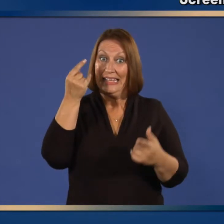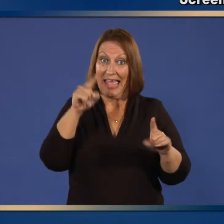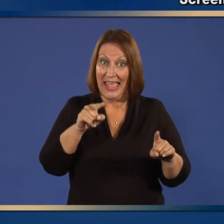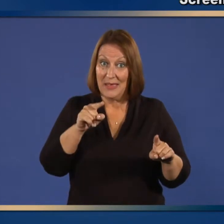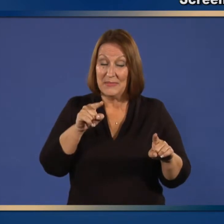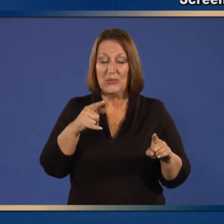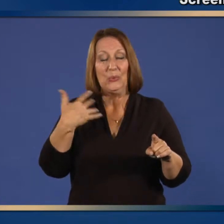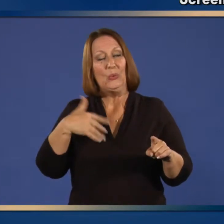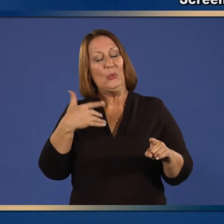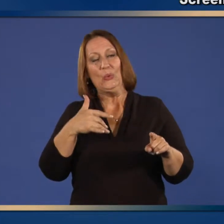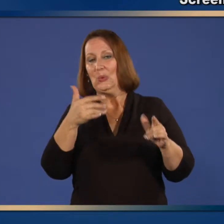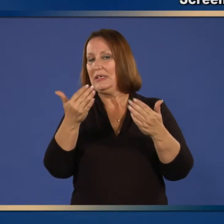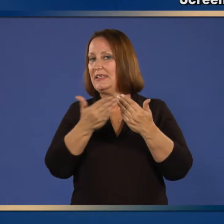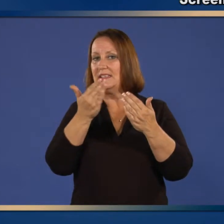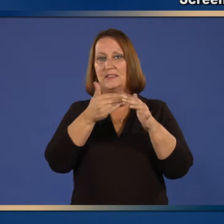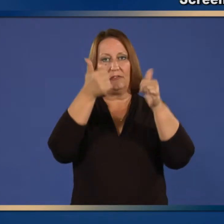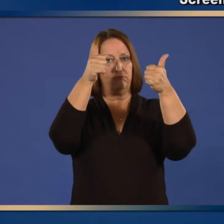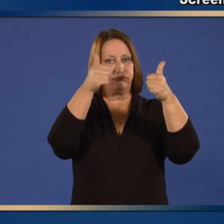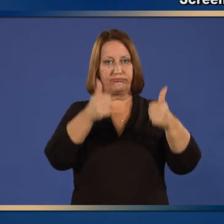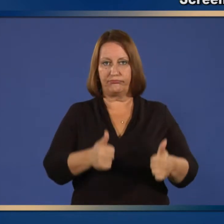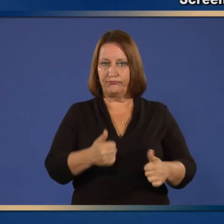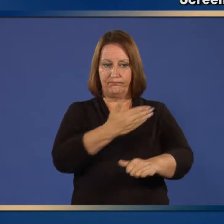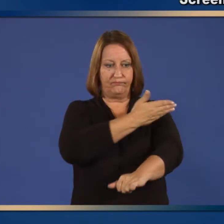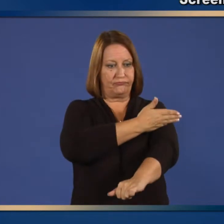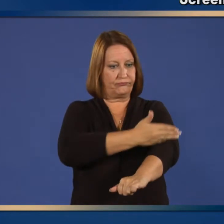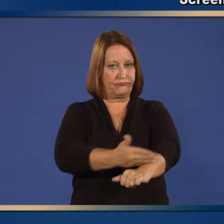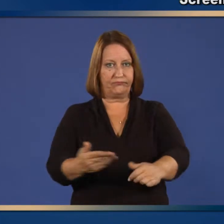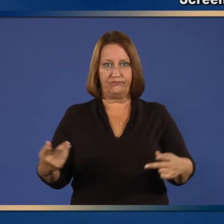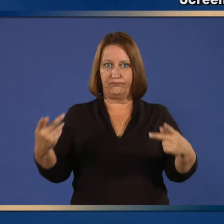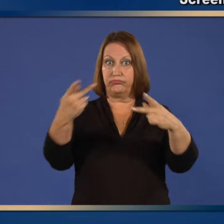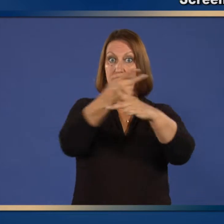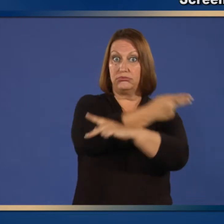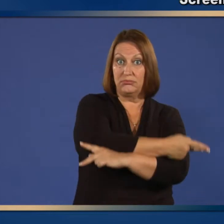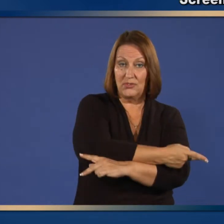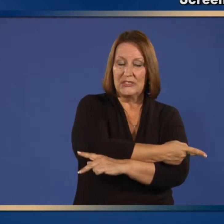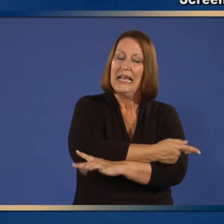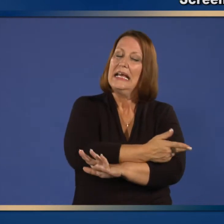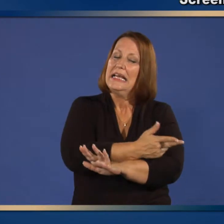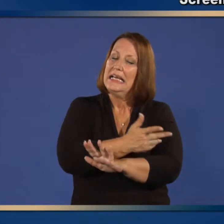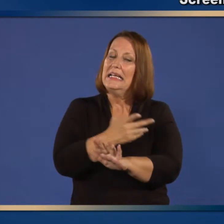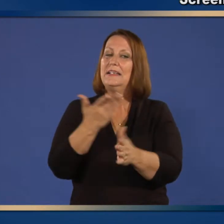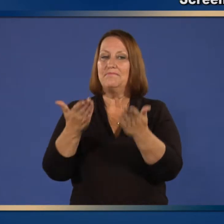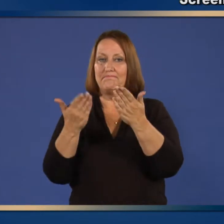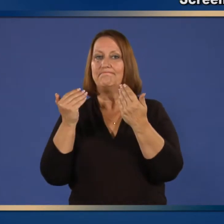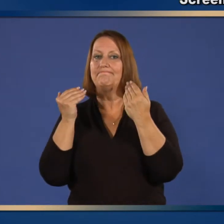influenza vaccination justify yearly vaccination.